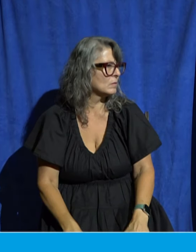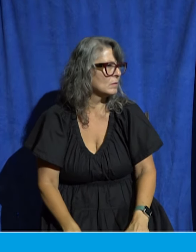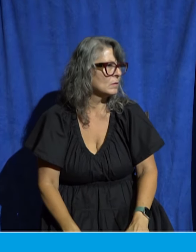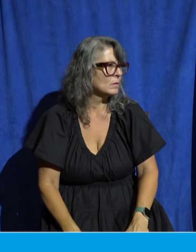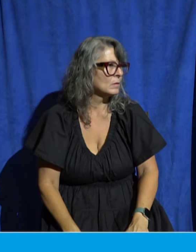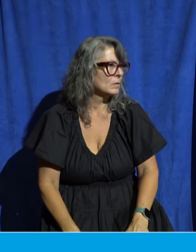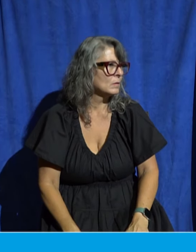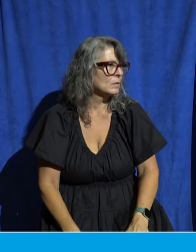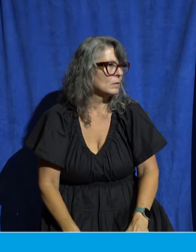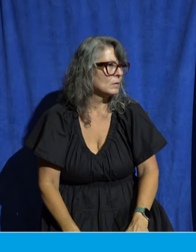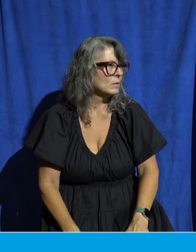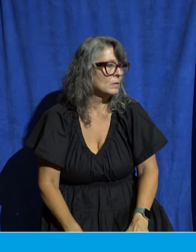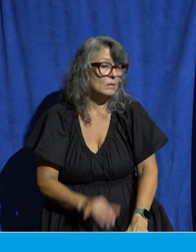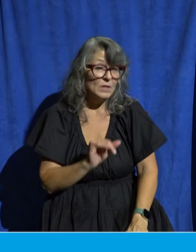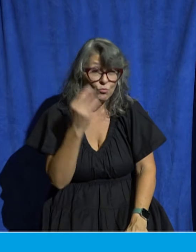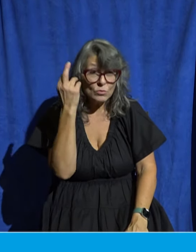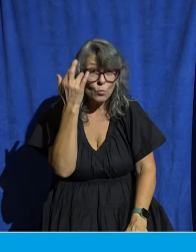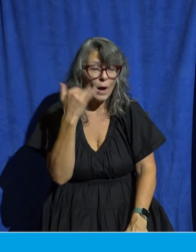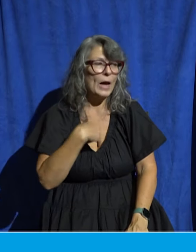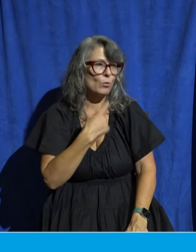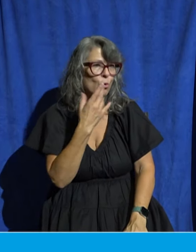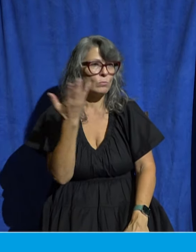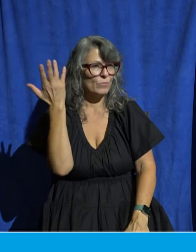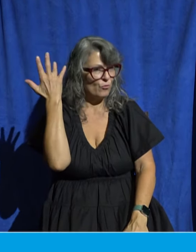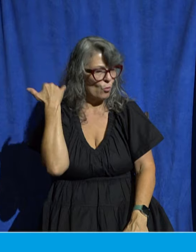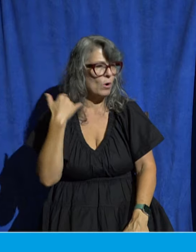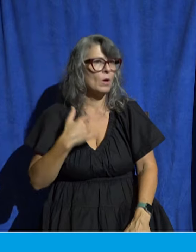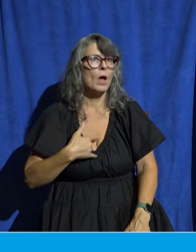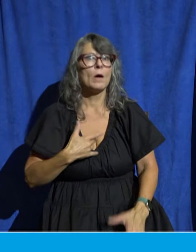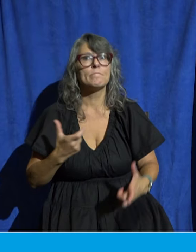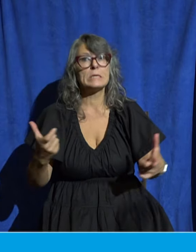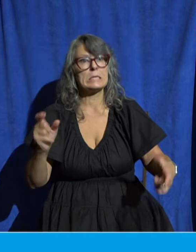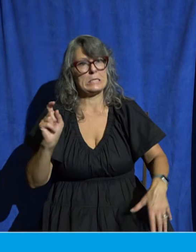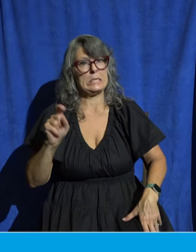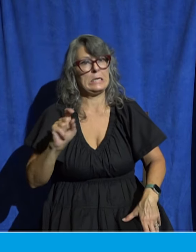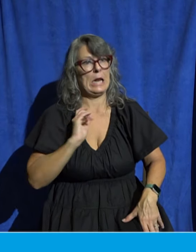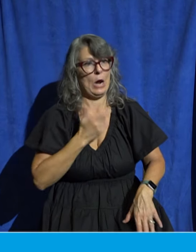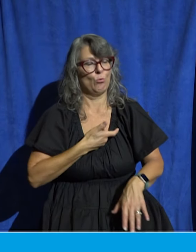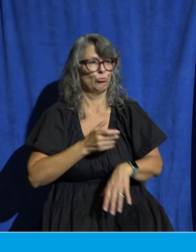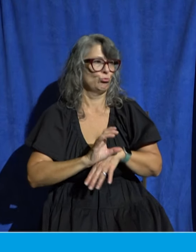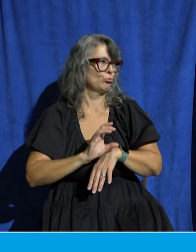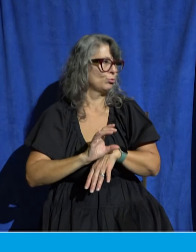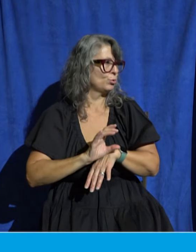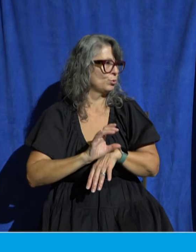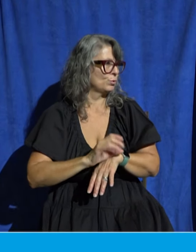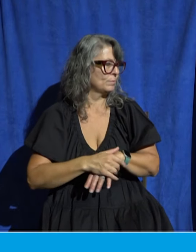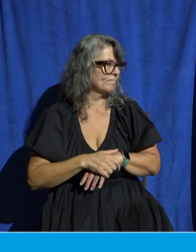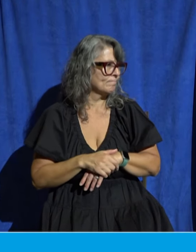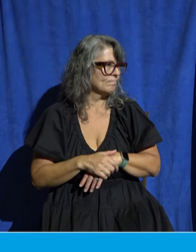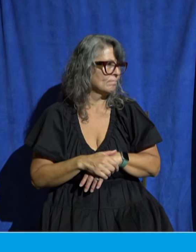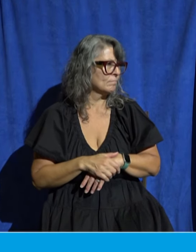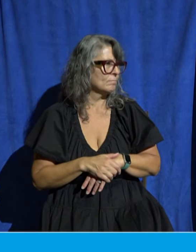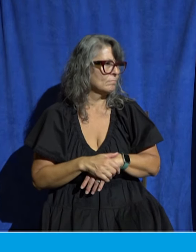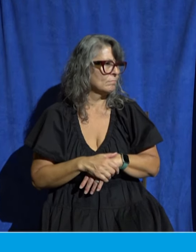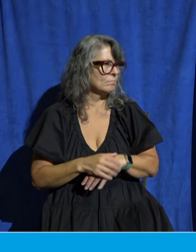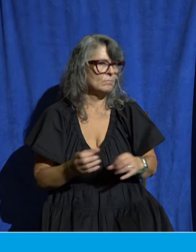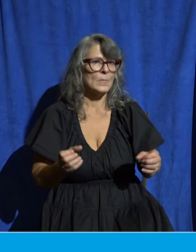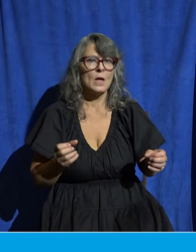this is why I said at the beginning that there is a dire need in our church there are major gaps